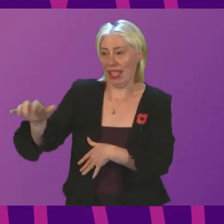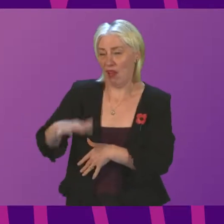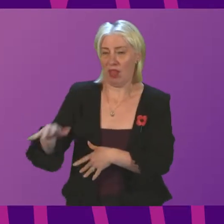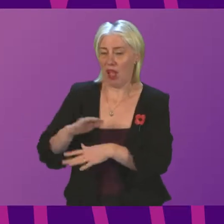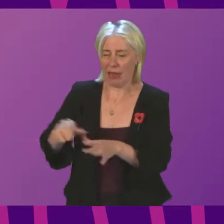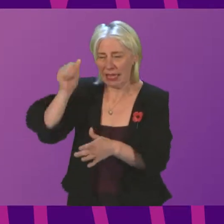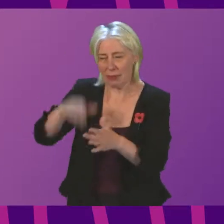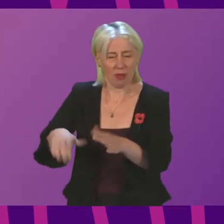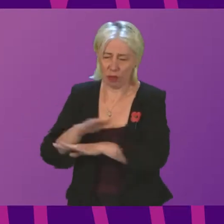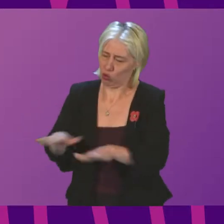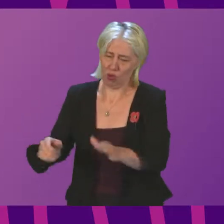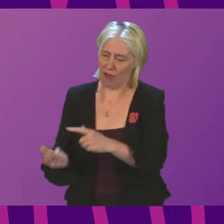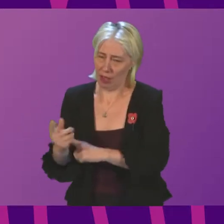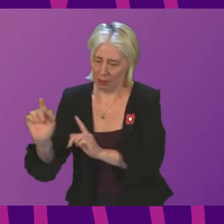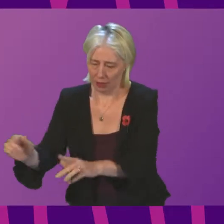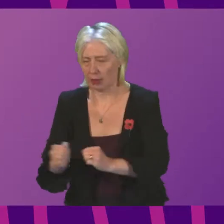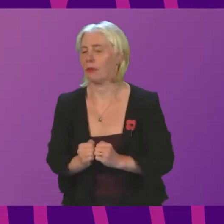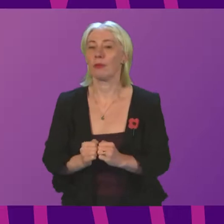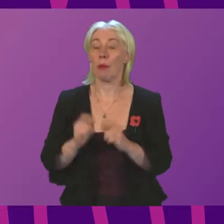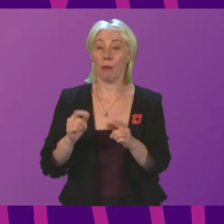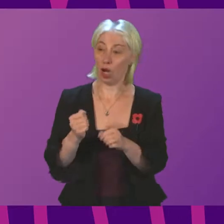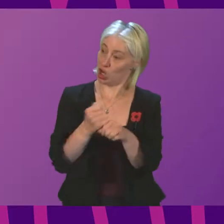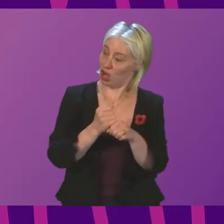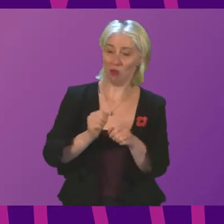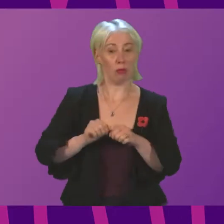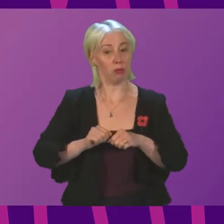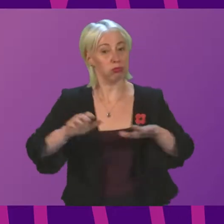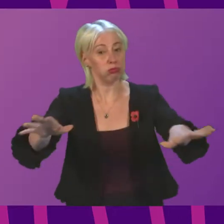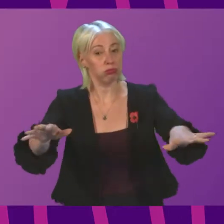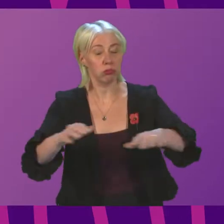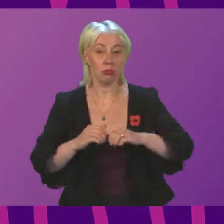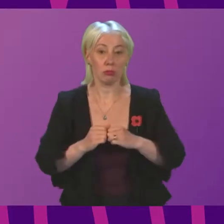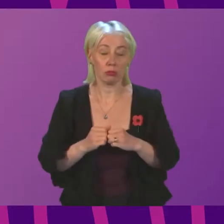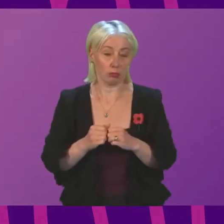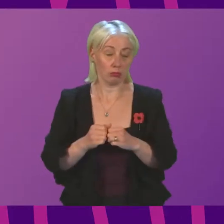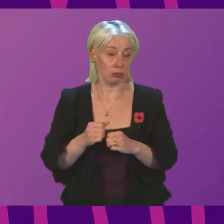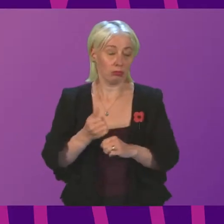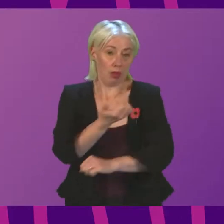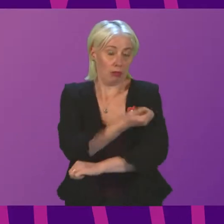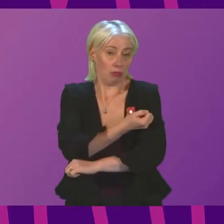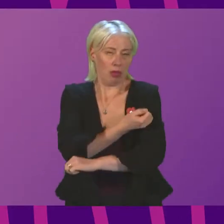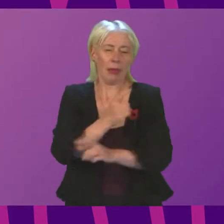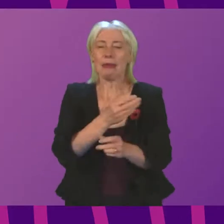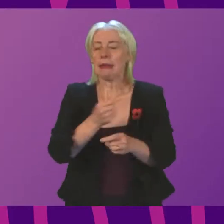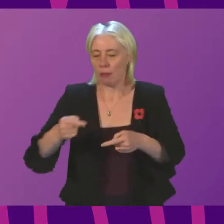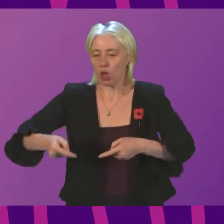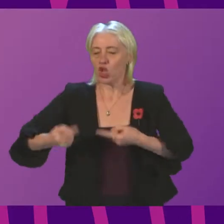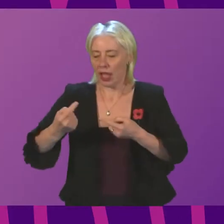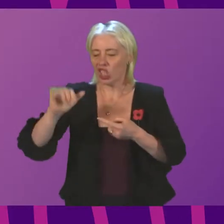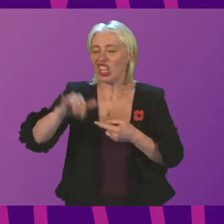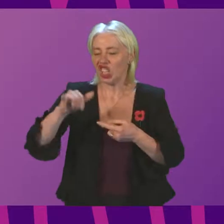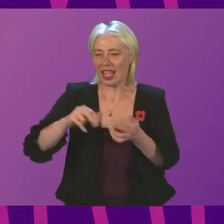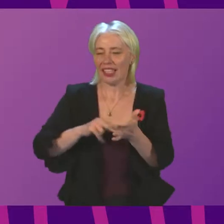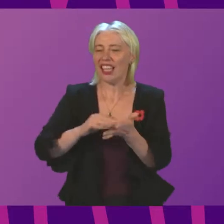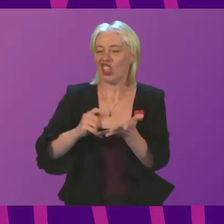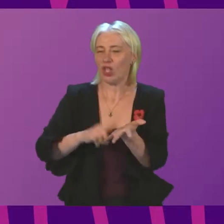that. In general, the programme is being rolled out well, but there are some challenges in NHS Lothian with the appointment